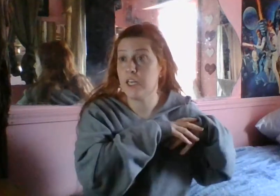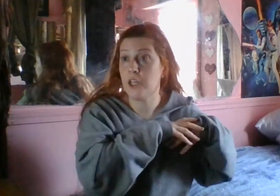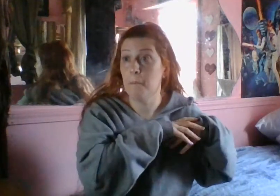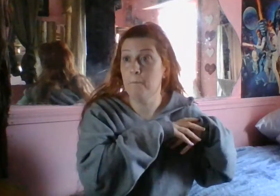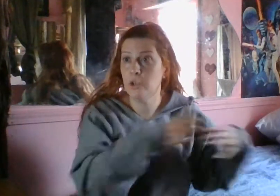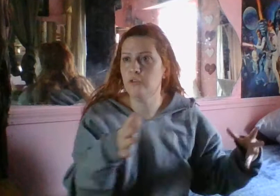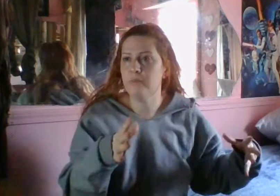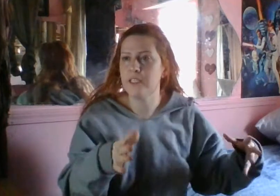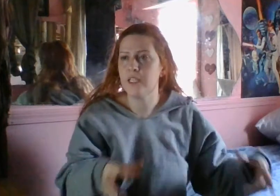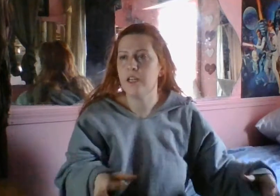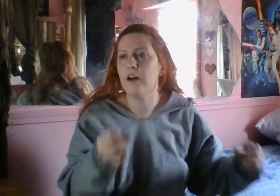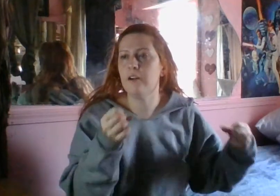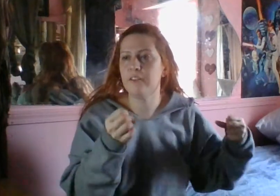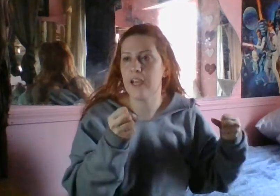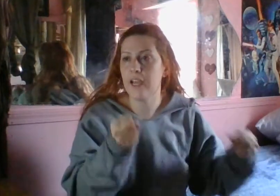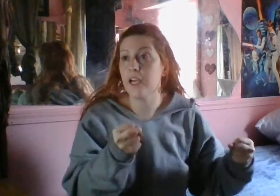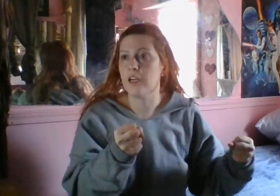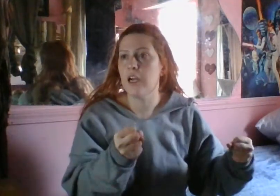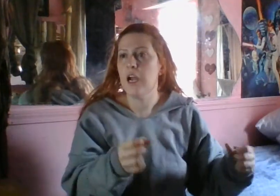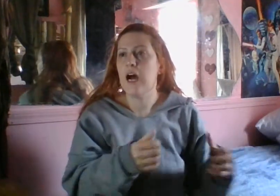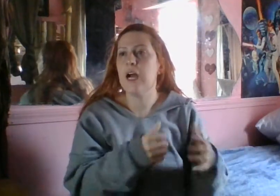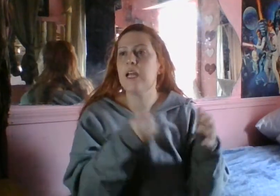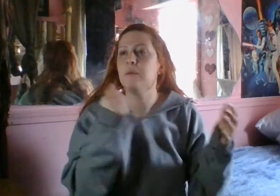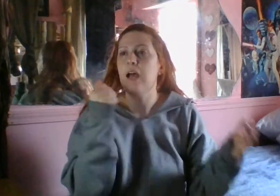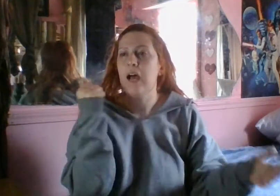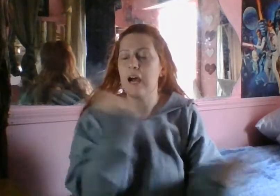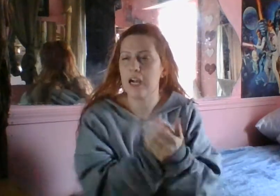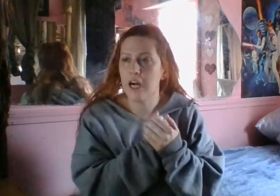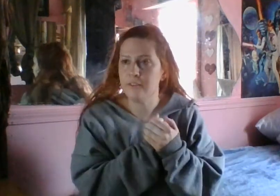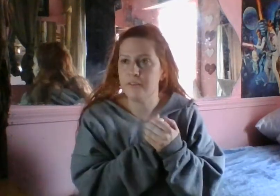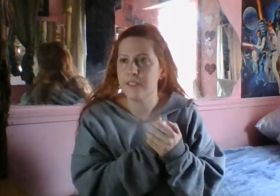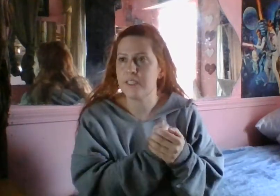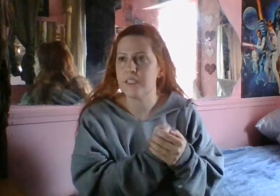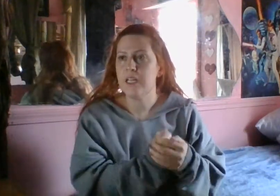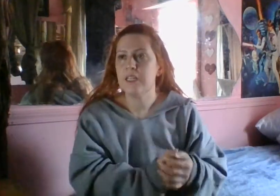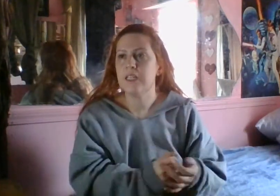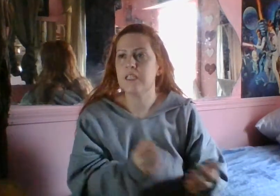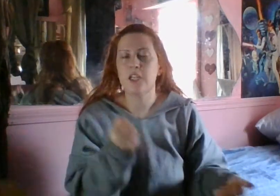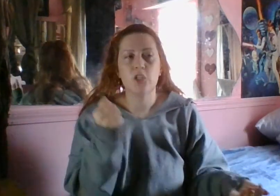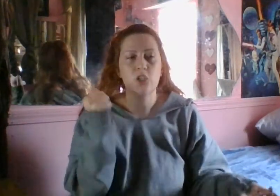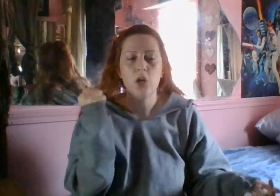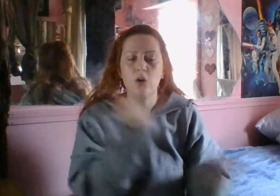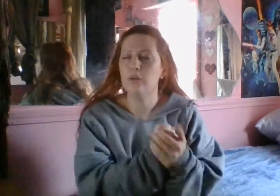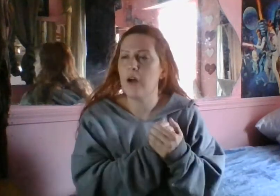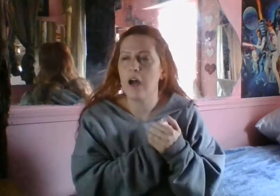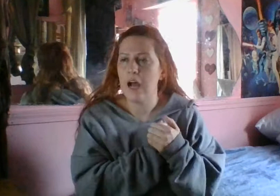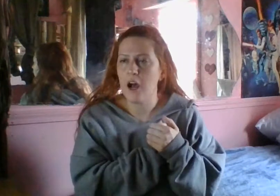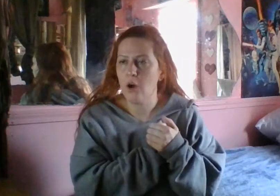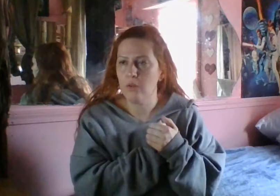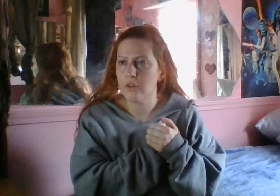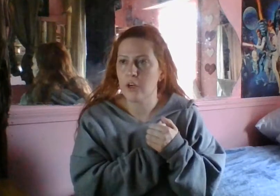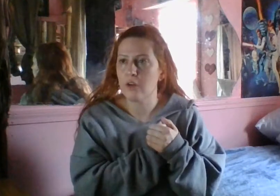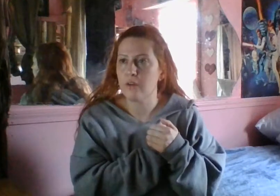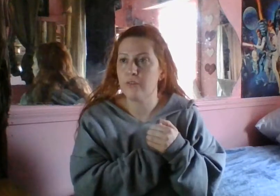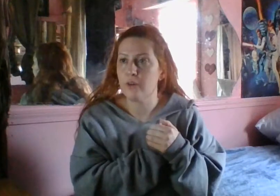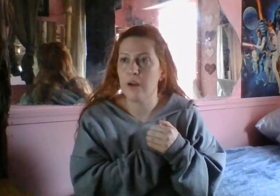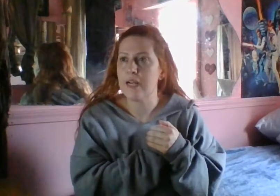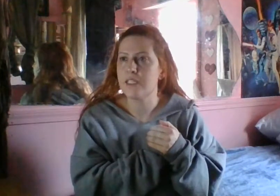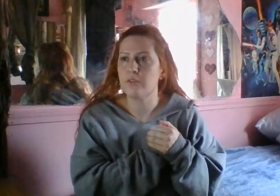the movement of air, I am convinced that there's no over-the-horizon